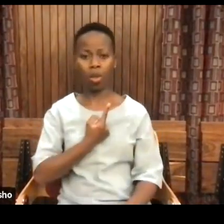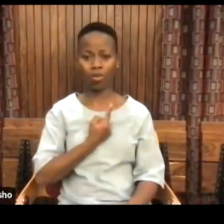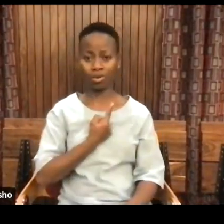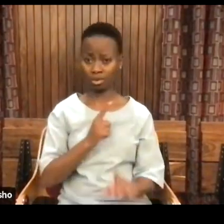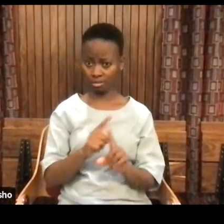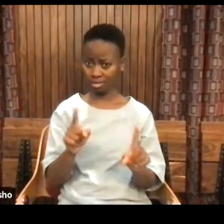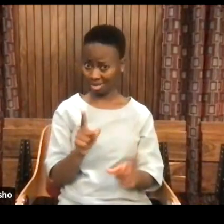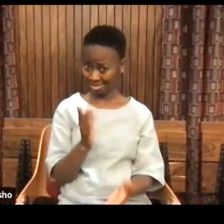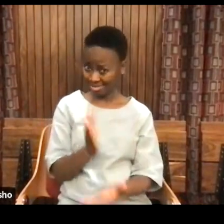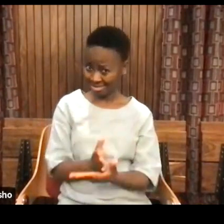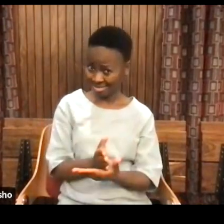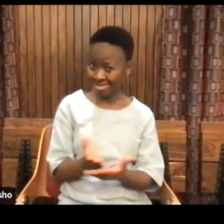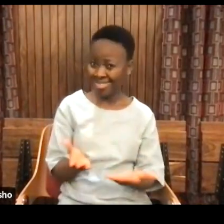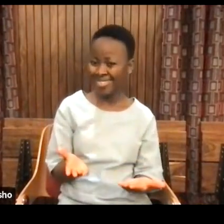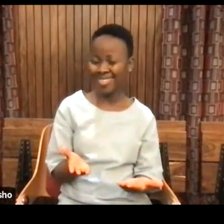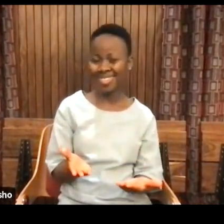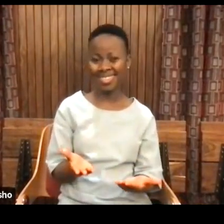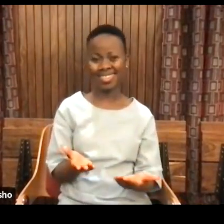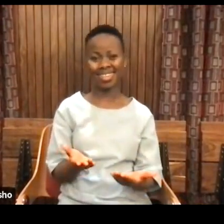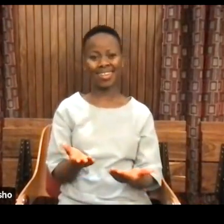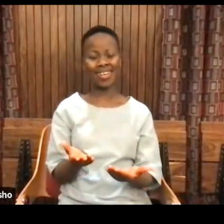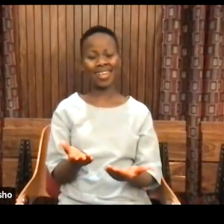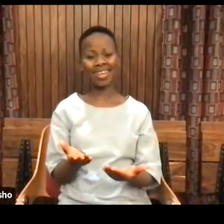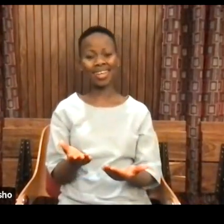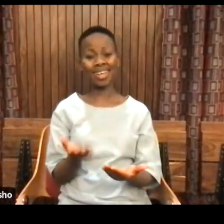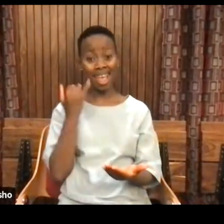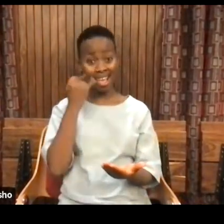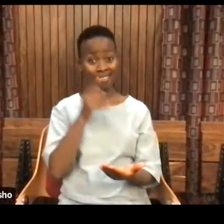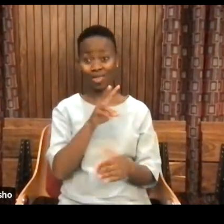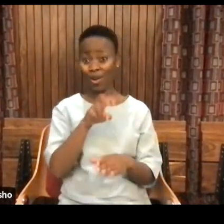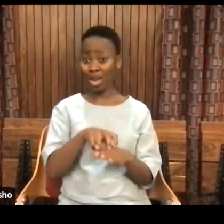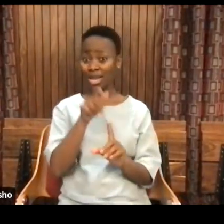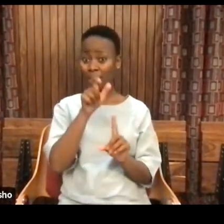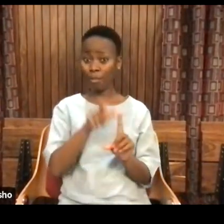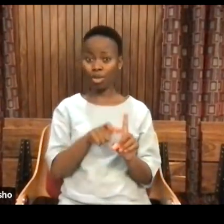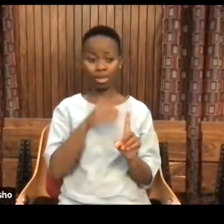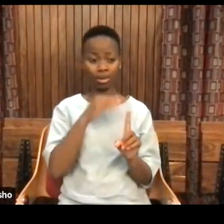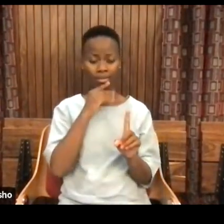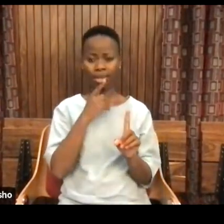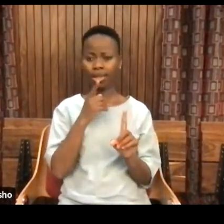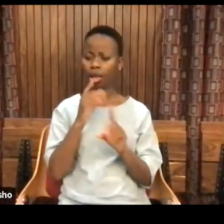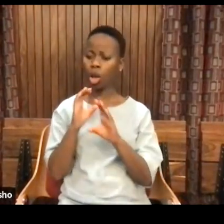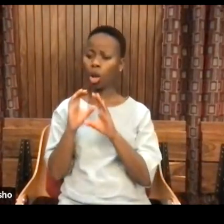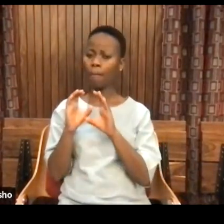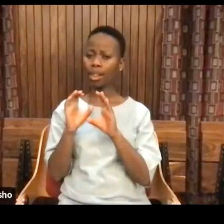anybody else, then you wouldn't even have another important condition of power, which is communication.